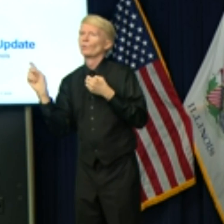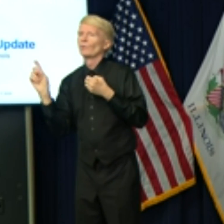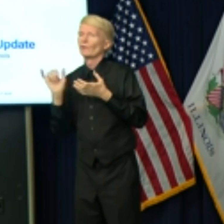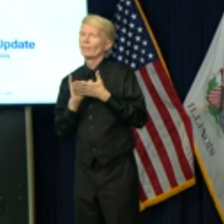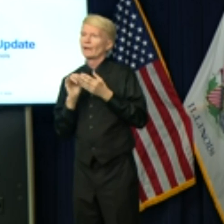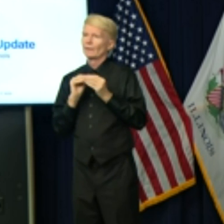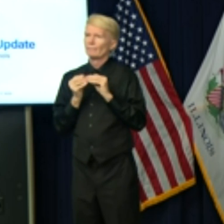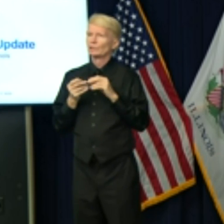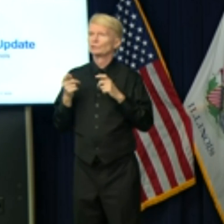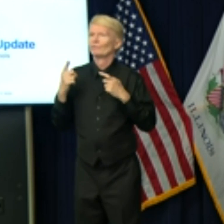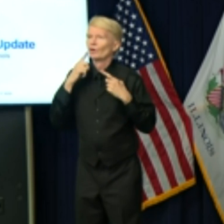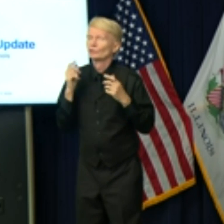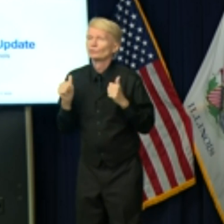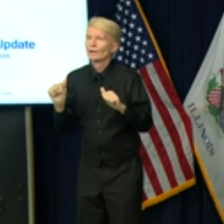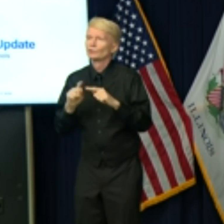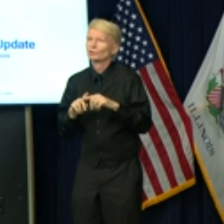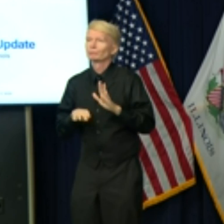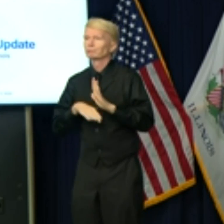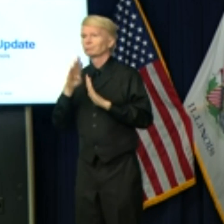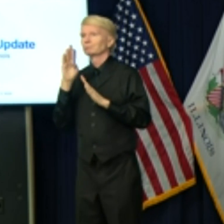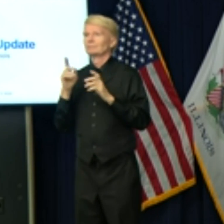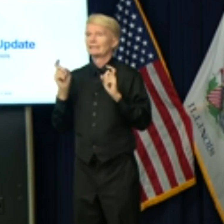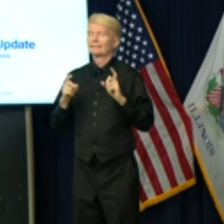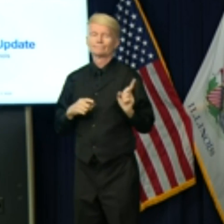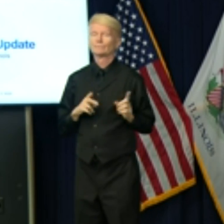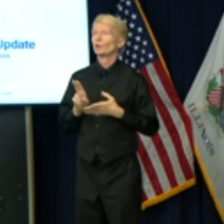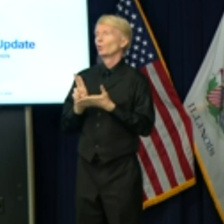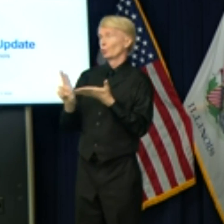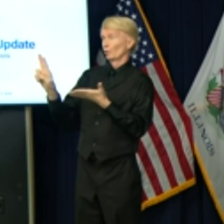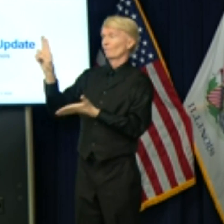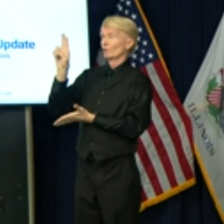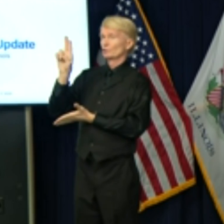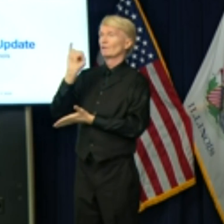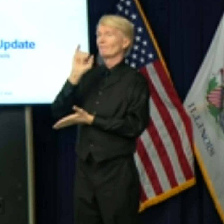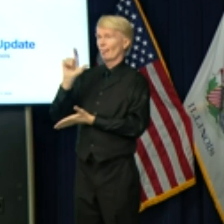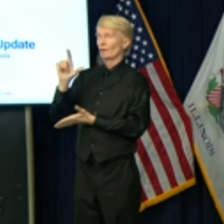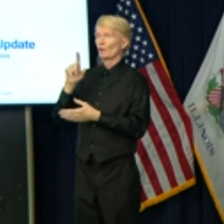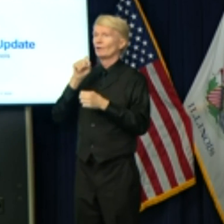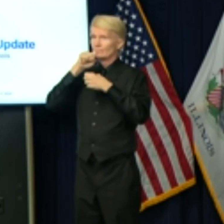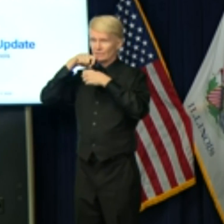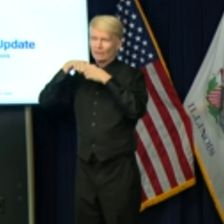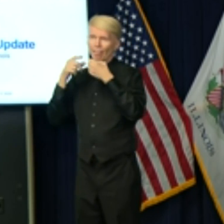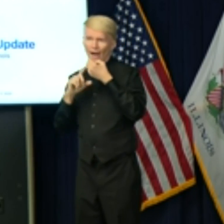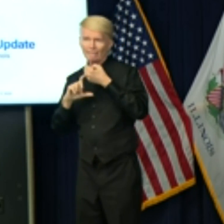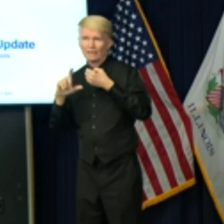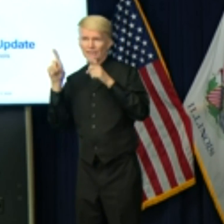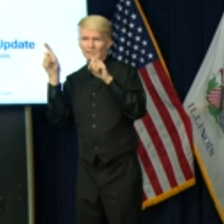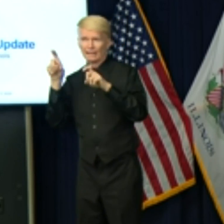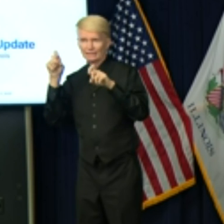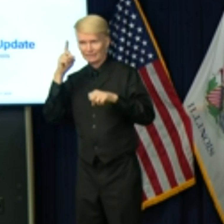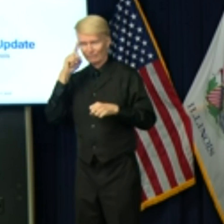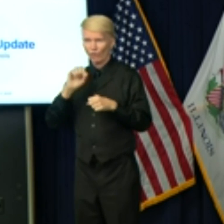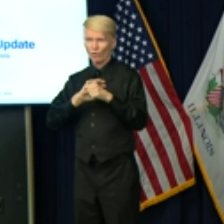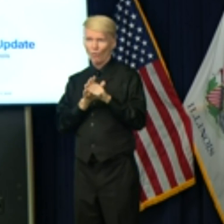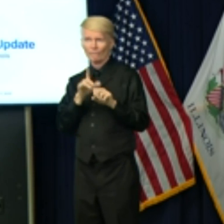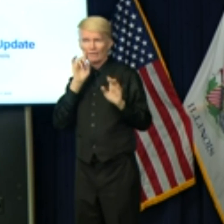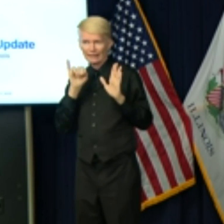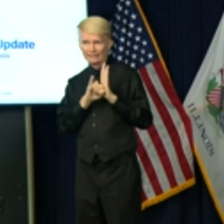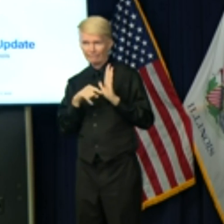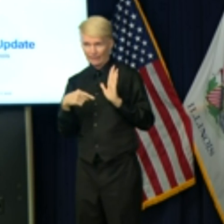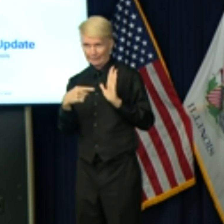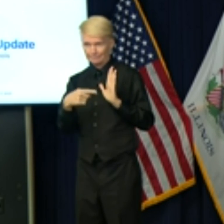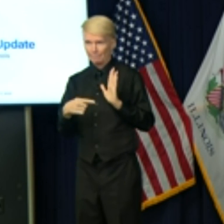of Illinois? Working very hard on it. By the way, it's the University of Illinois' saliva test, so to be clear, it all